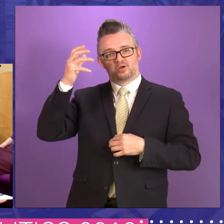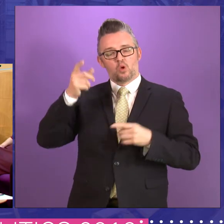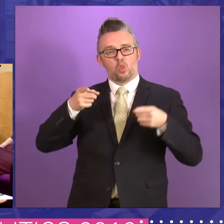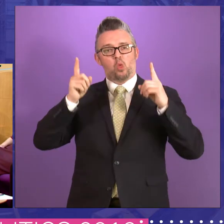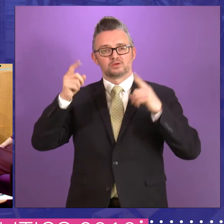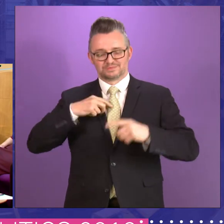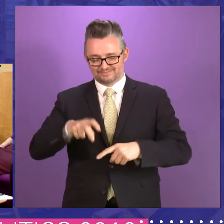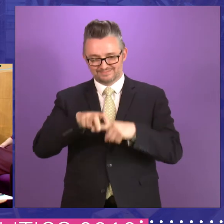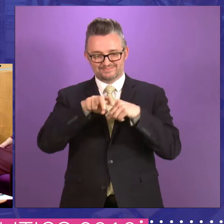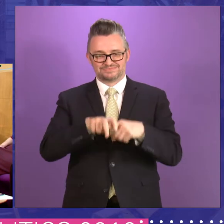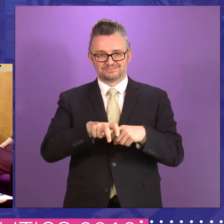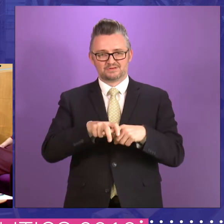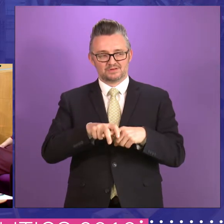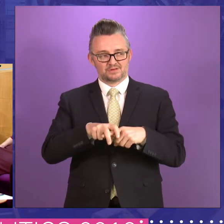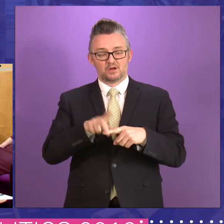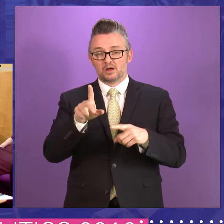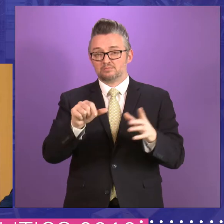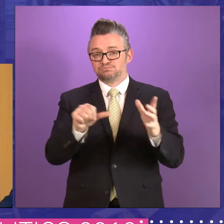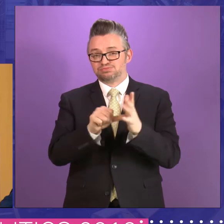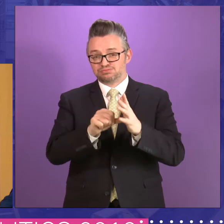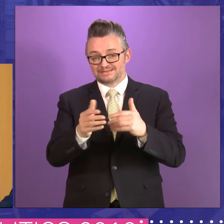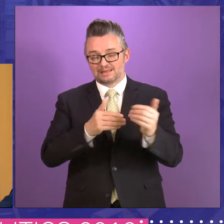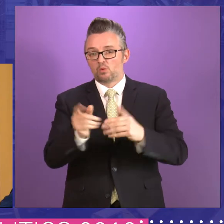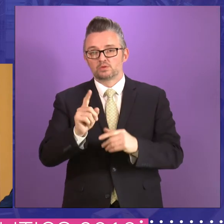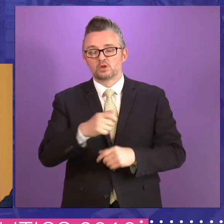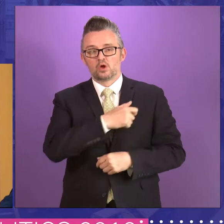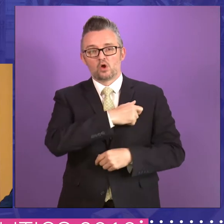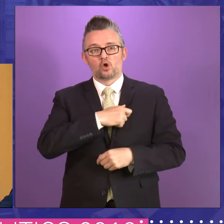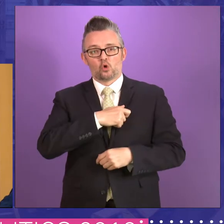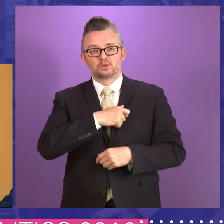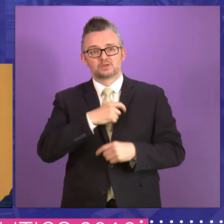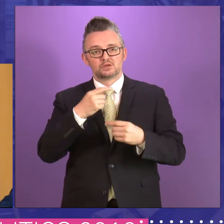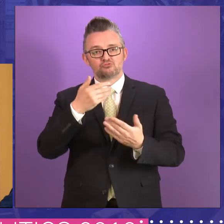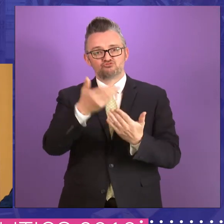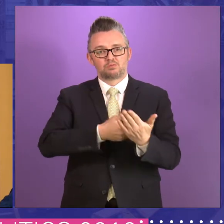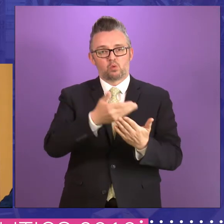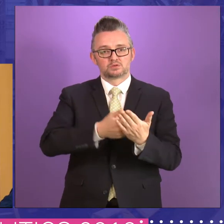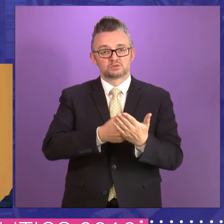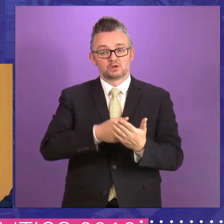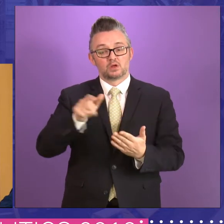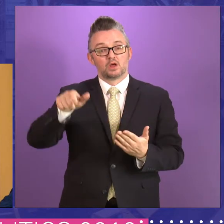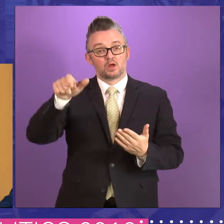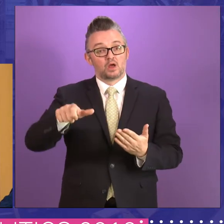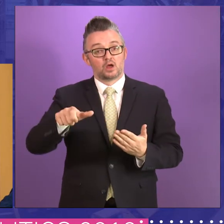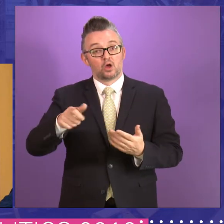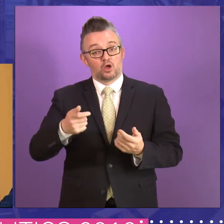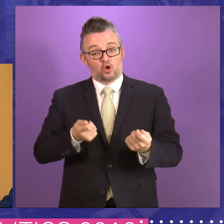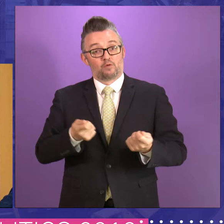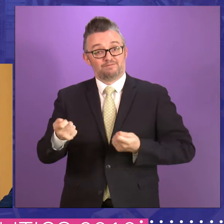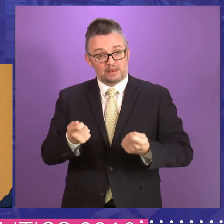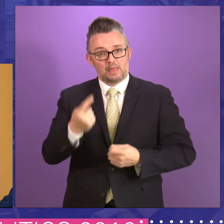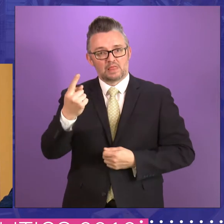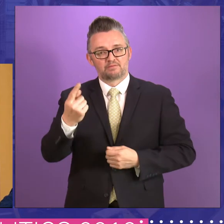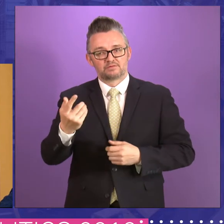most difficult things I have to deal with are committee reports from the House of Lords where the convener is a member of my own party.